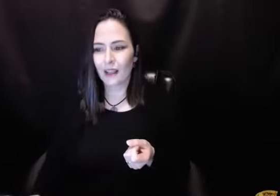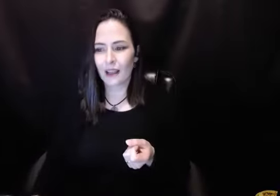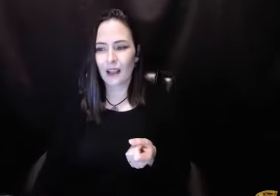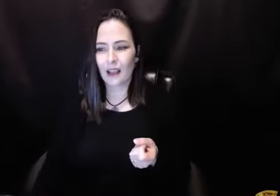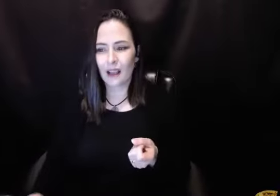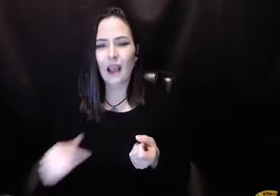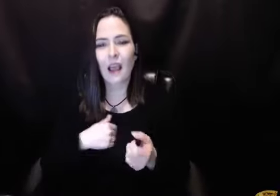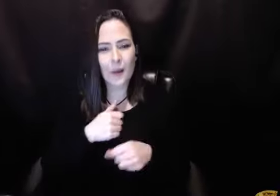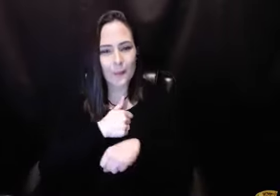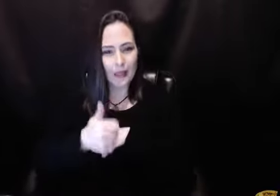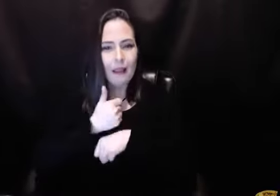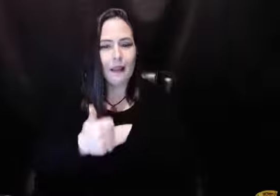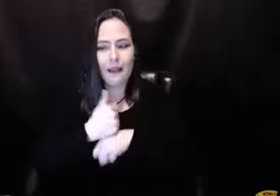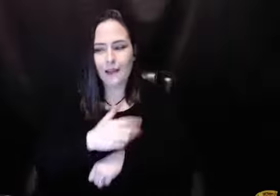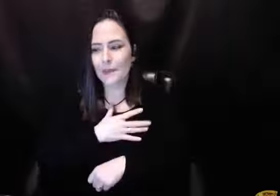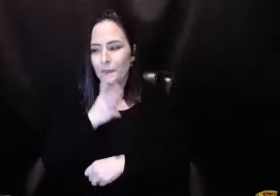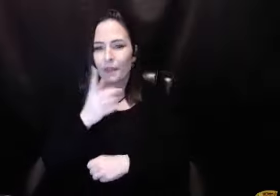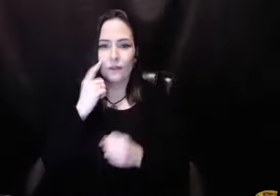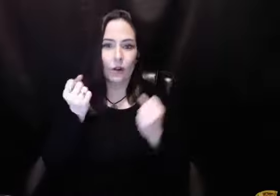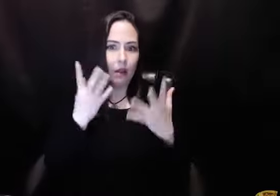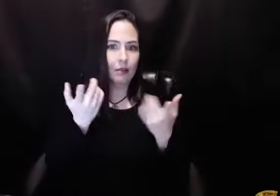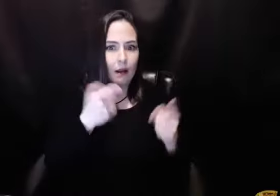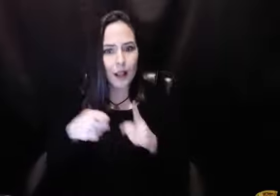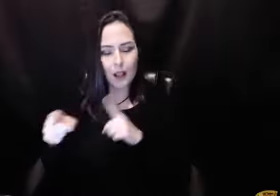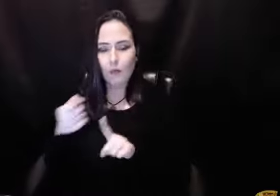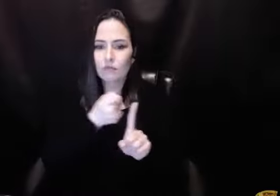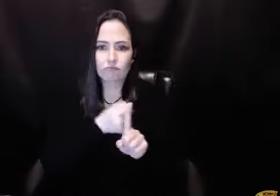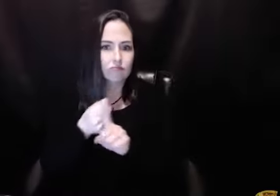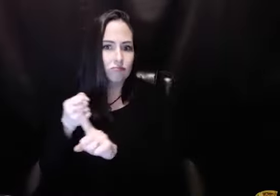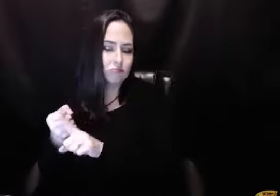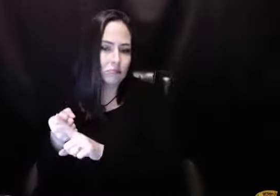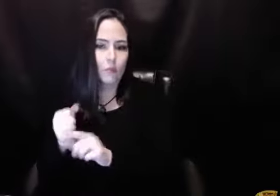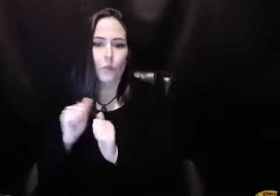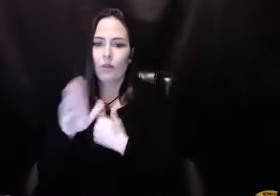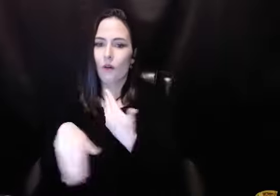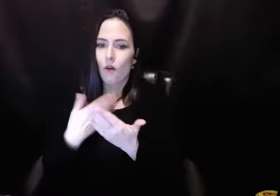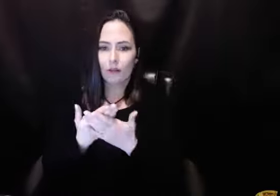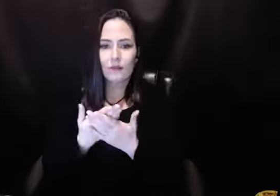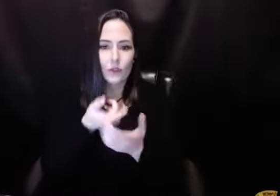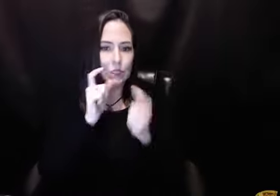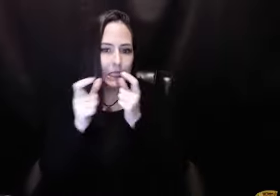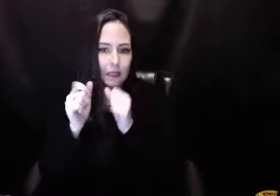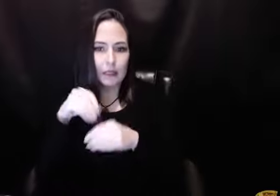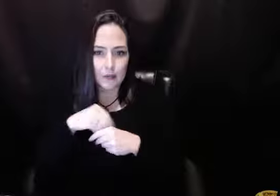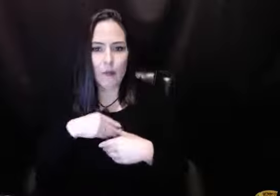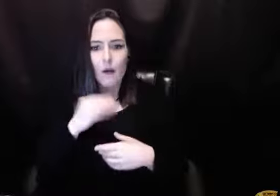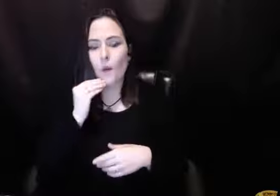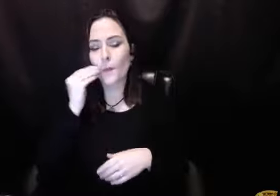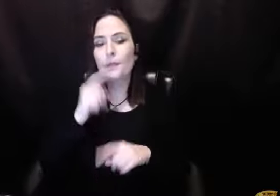healthiest thing because a lot of the things going on, I blame my mother for a lot of the, what was going on in the, in the, in the,